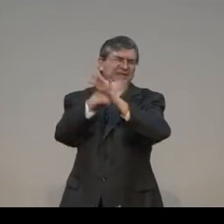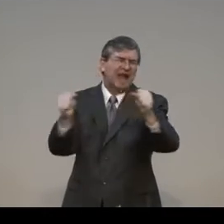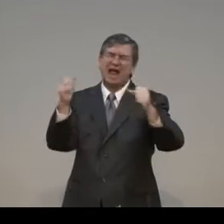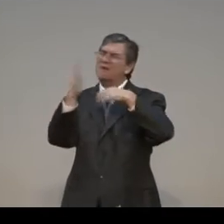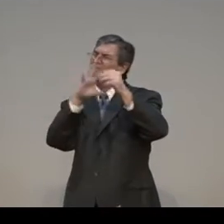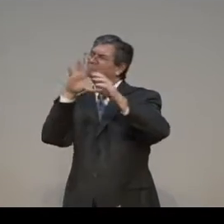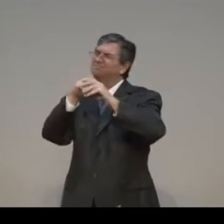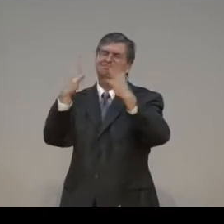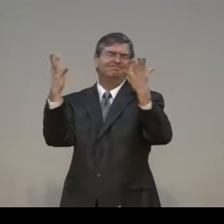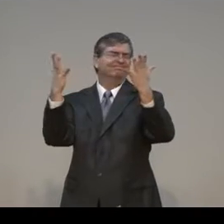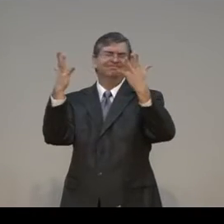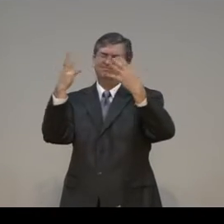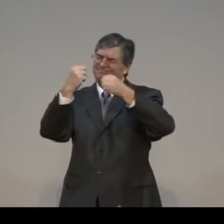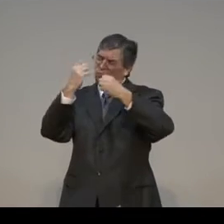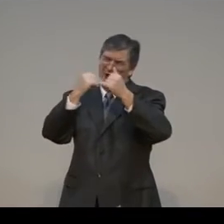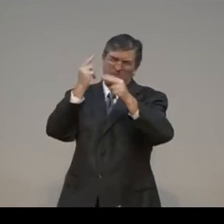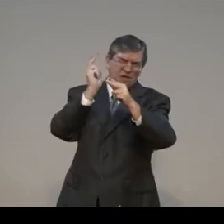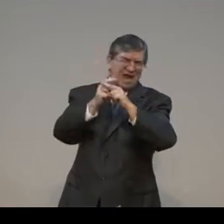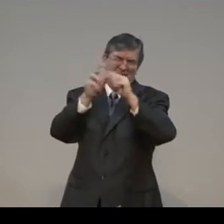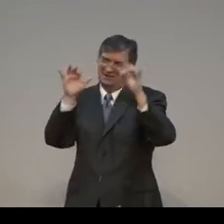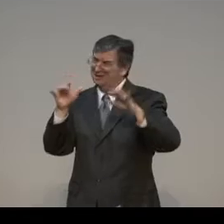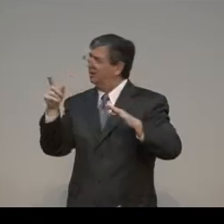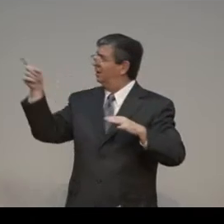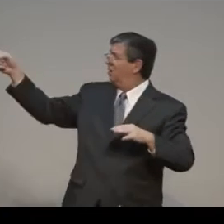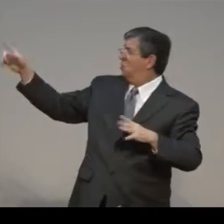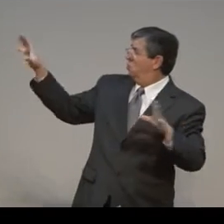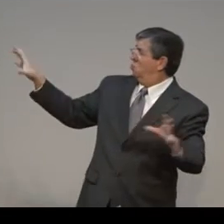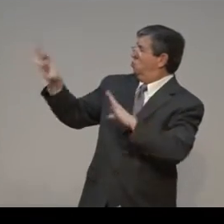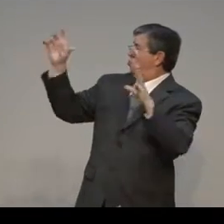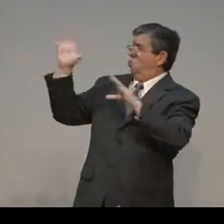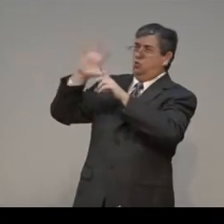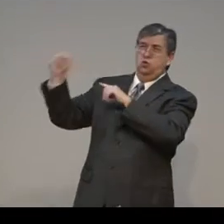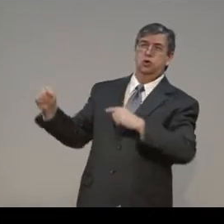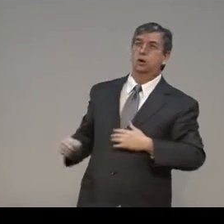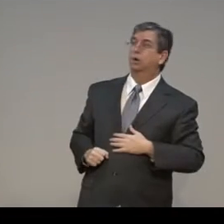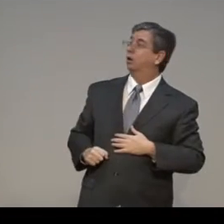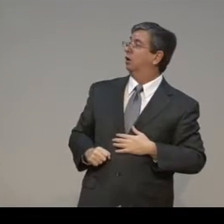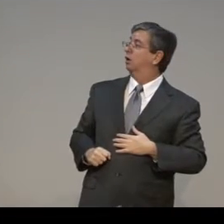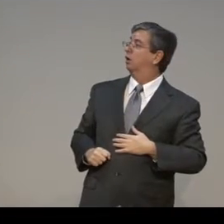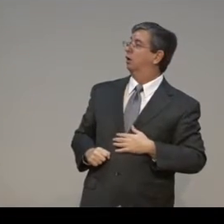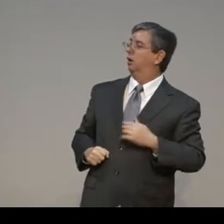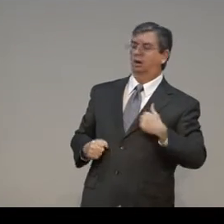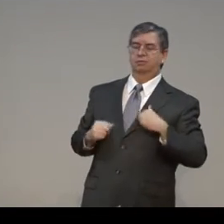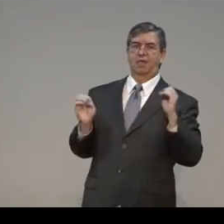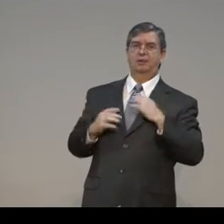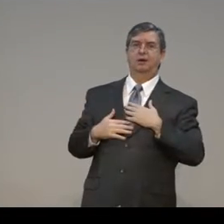years, who's been involved with the Lord's work, and many people, I don't know who, but there's people who do that.